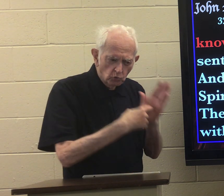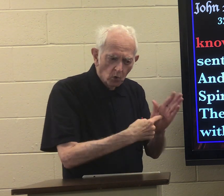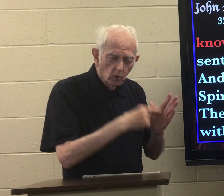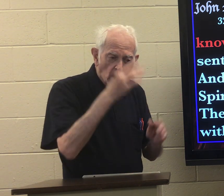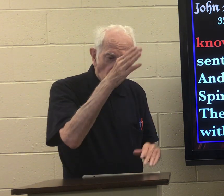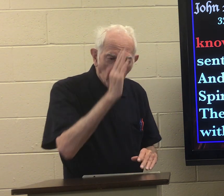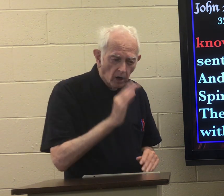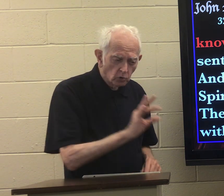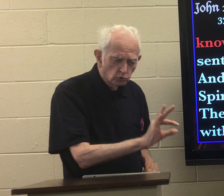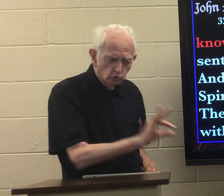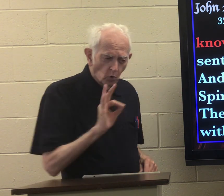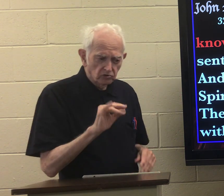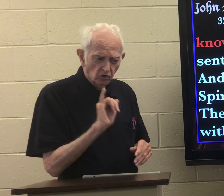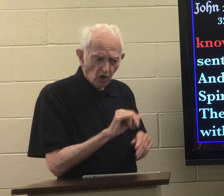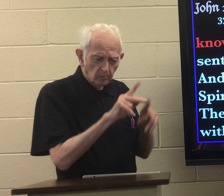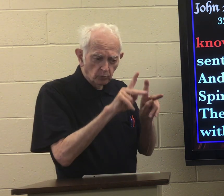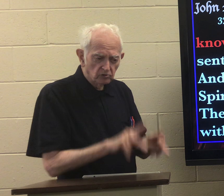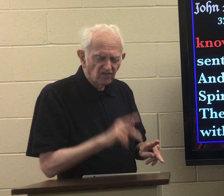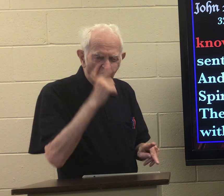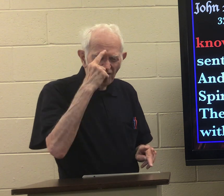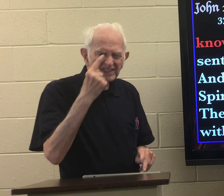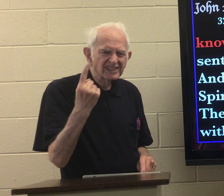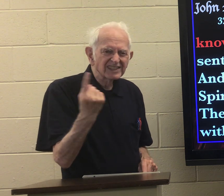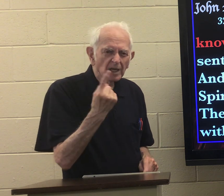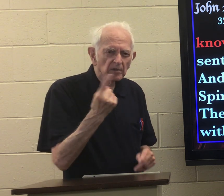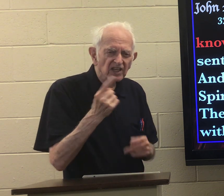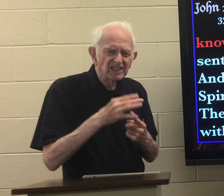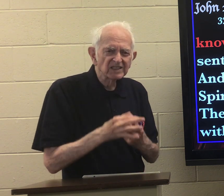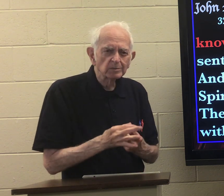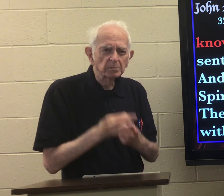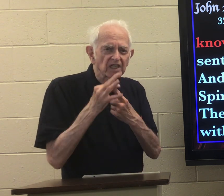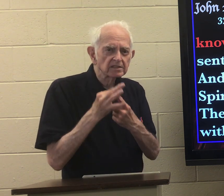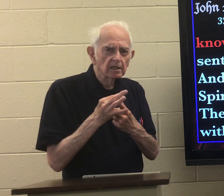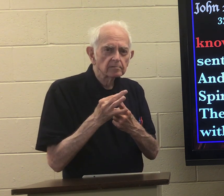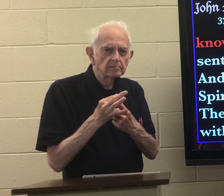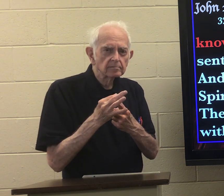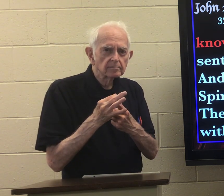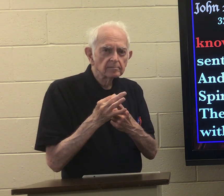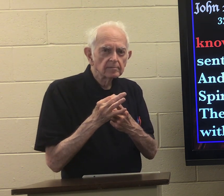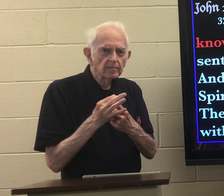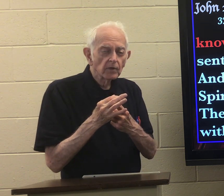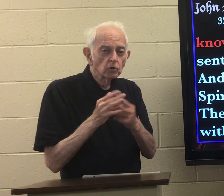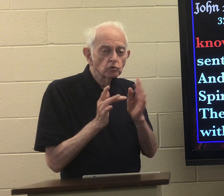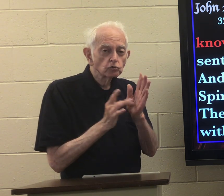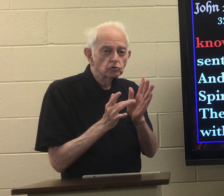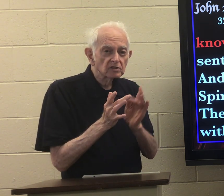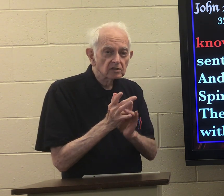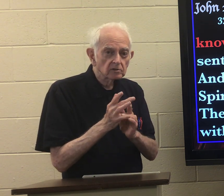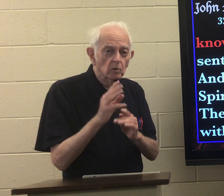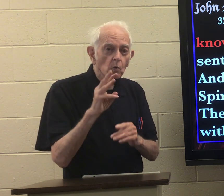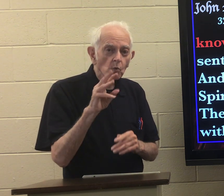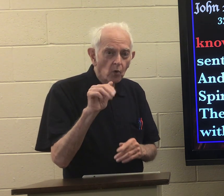to show God has chosen that person for something special Jesus